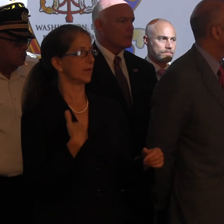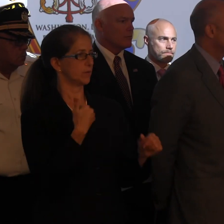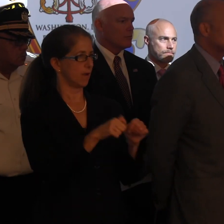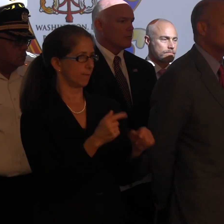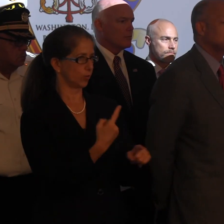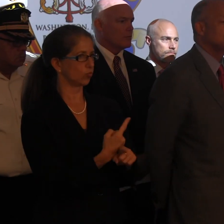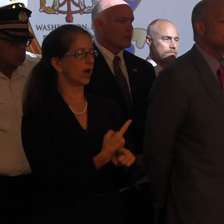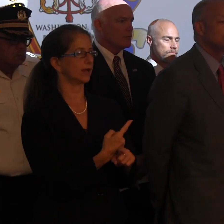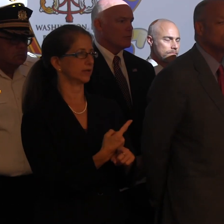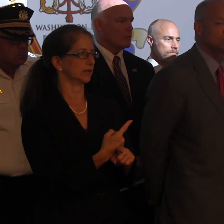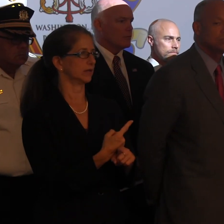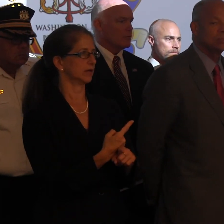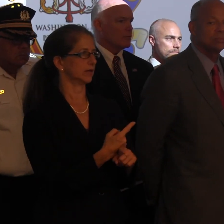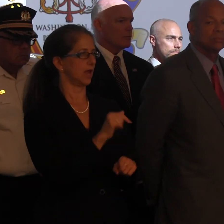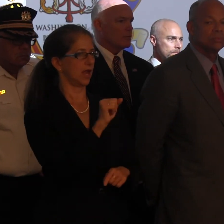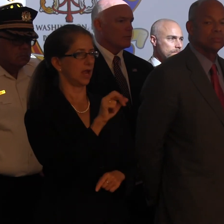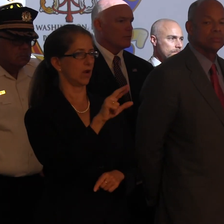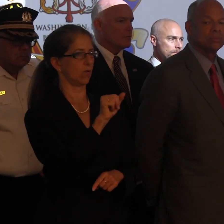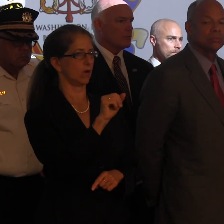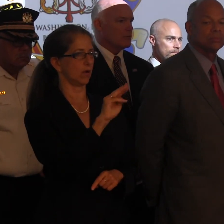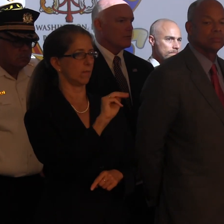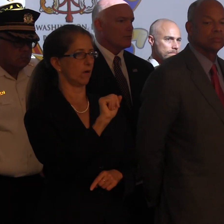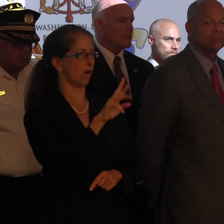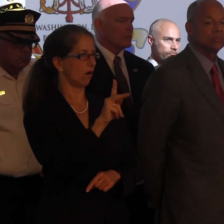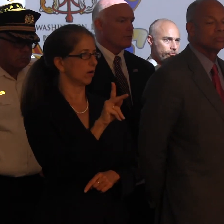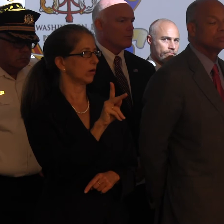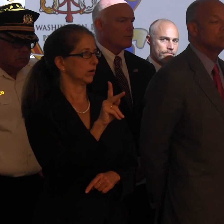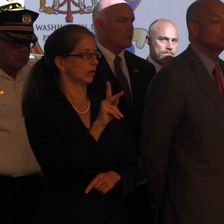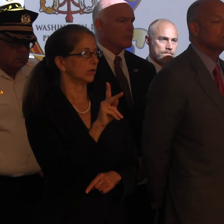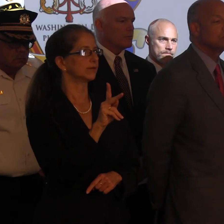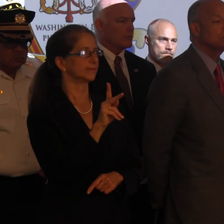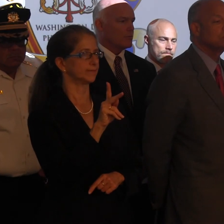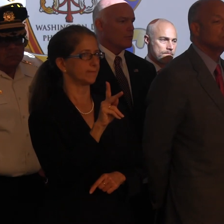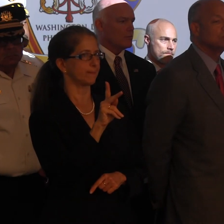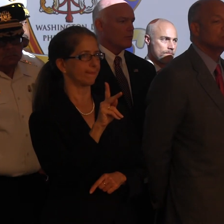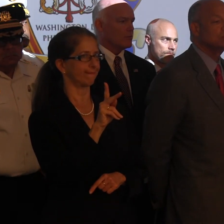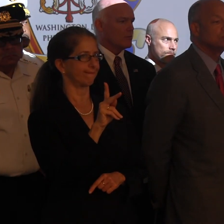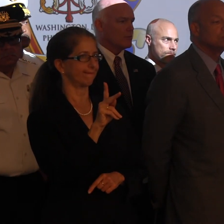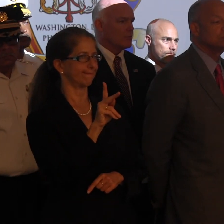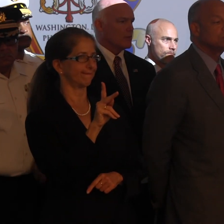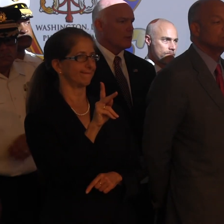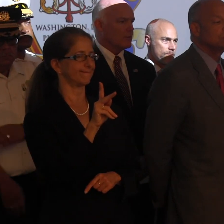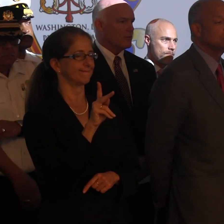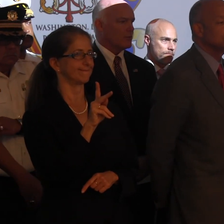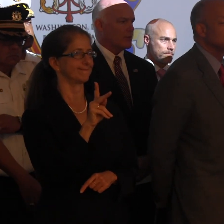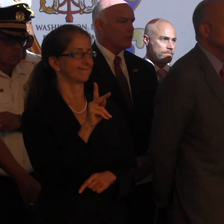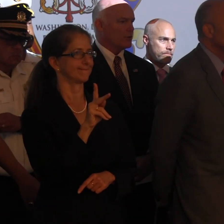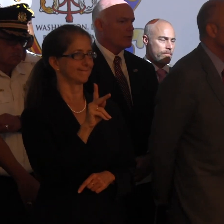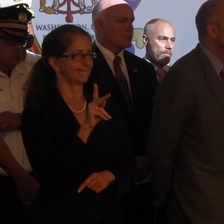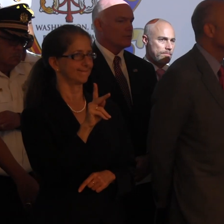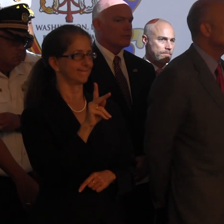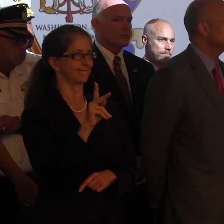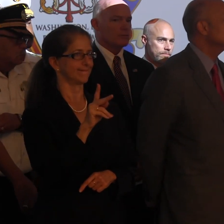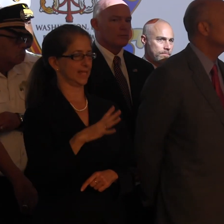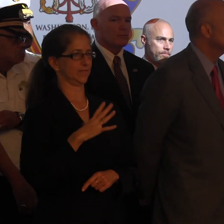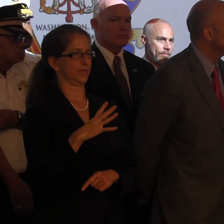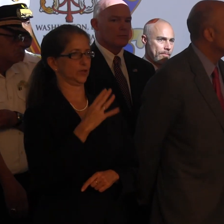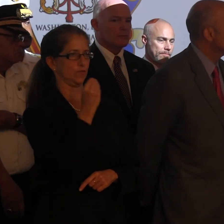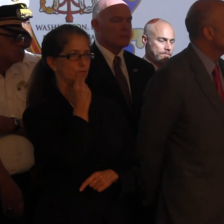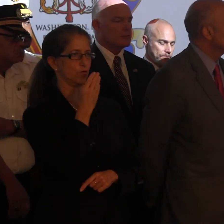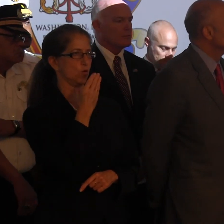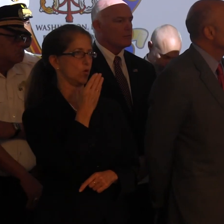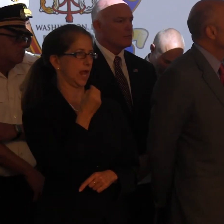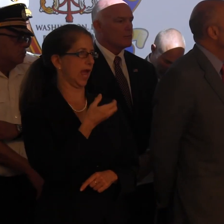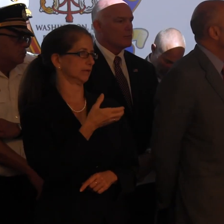correctly, I believe that Aramark is the official food and beverage